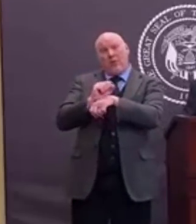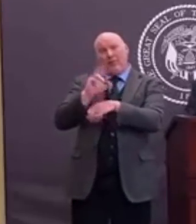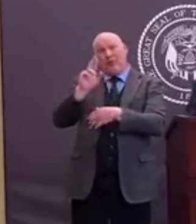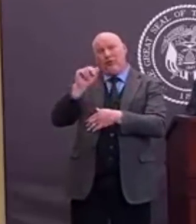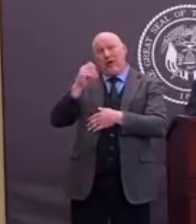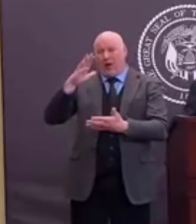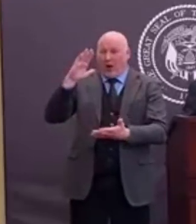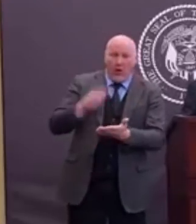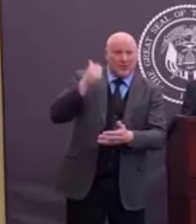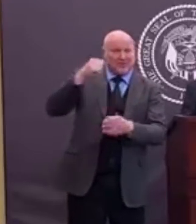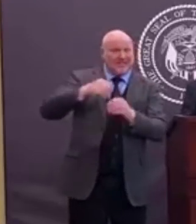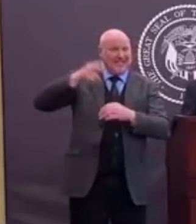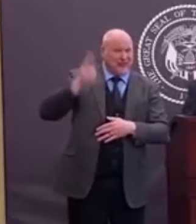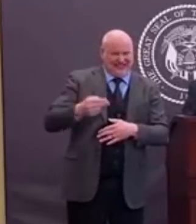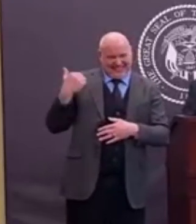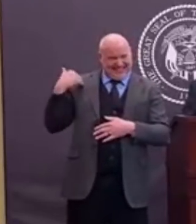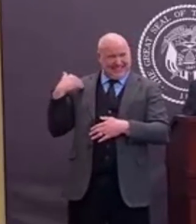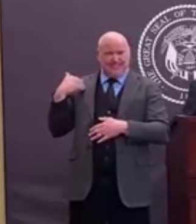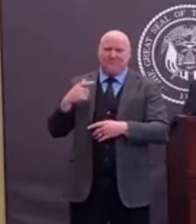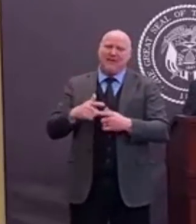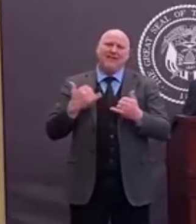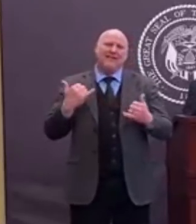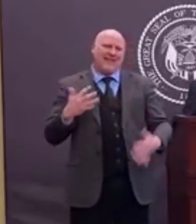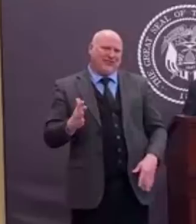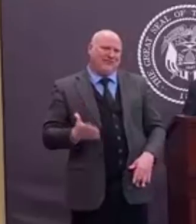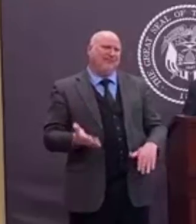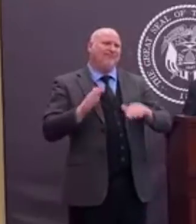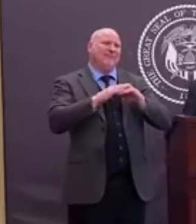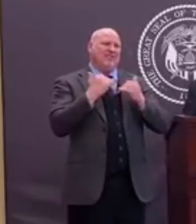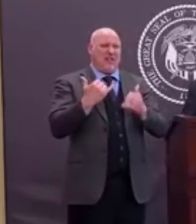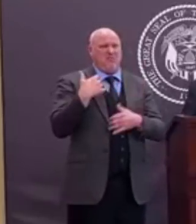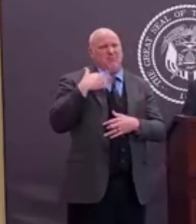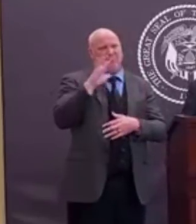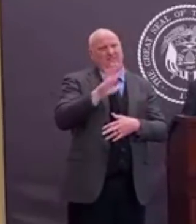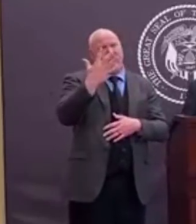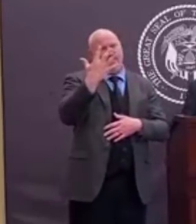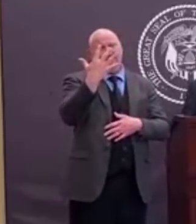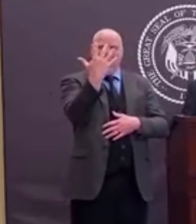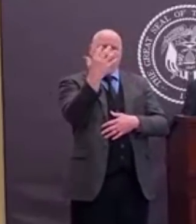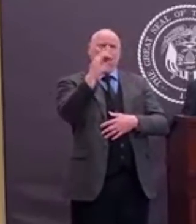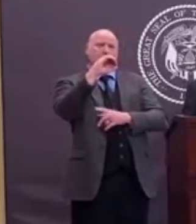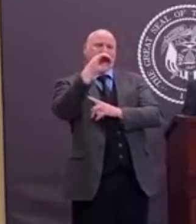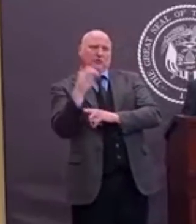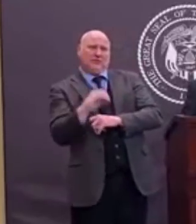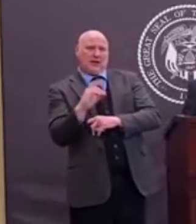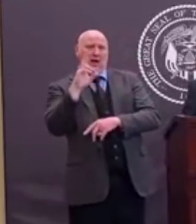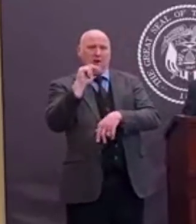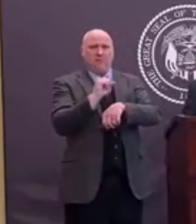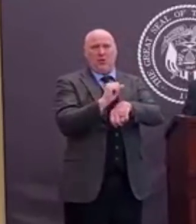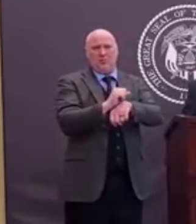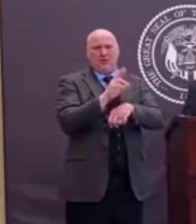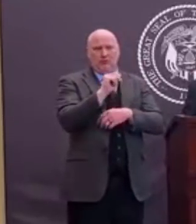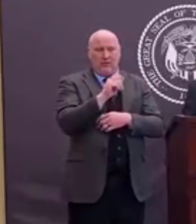of Workforce Services, which is there designed to help people that have a need to help them get on to unemployment